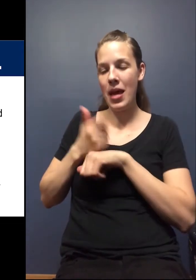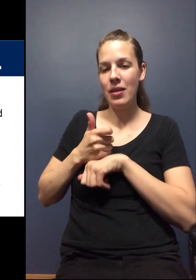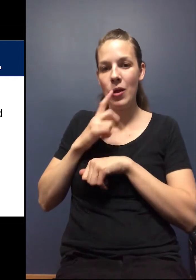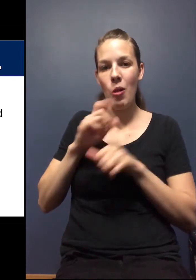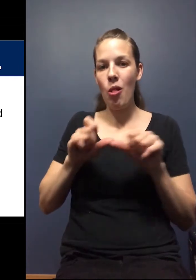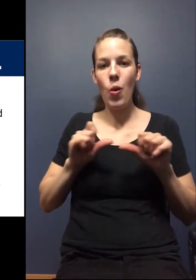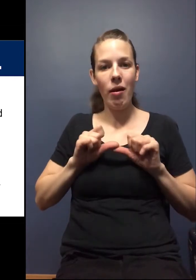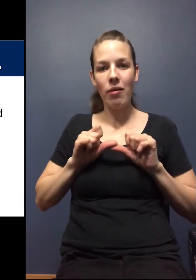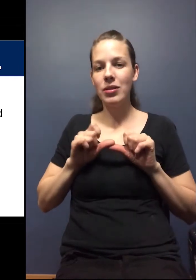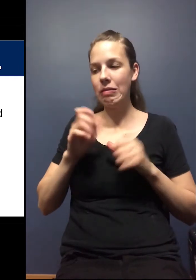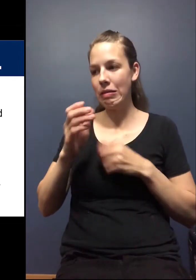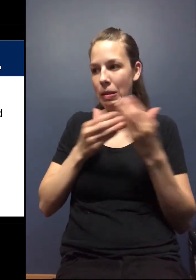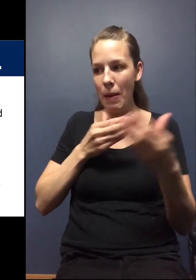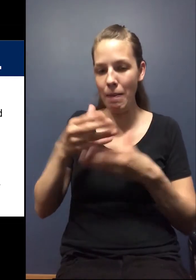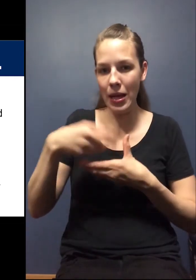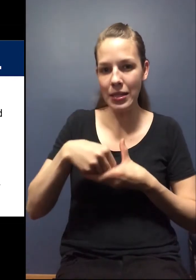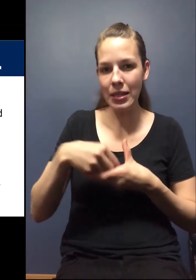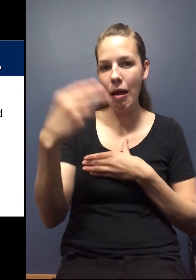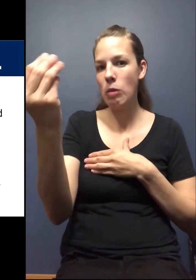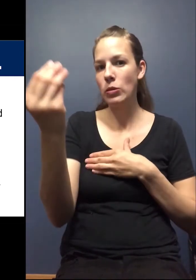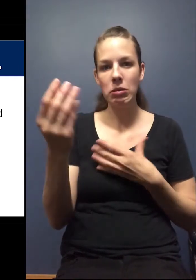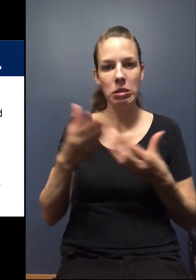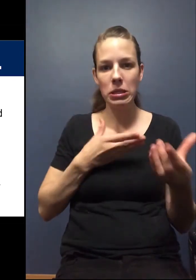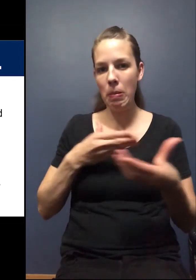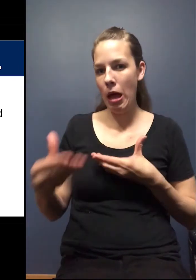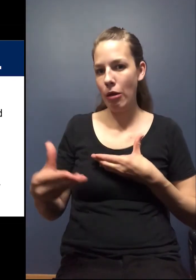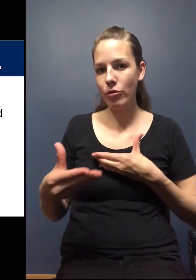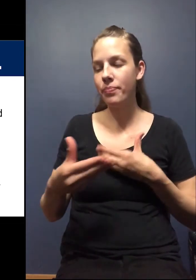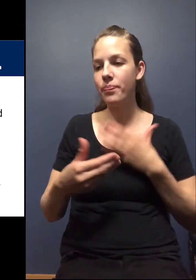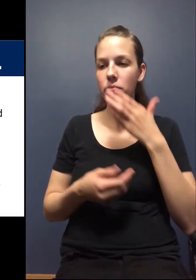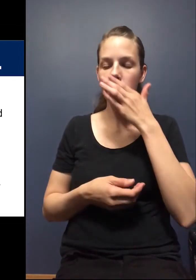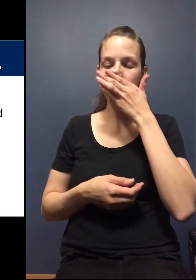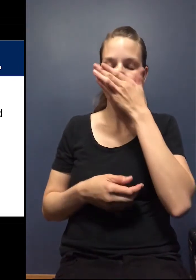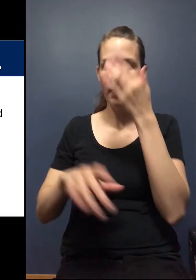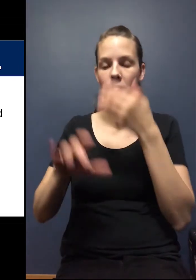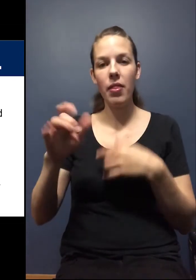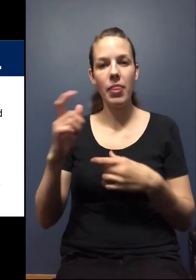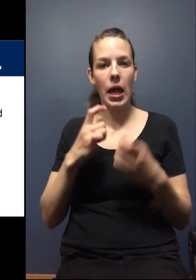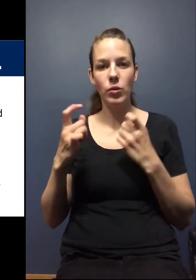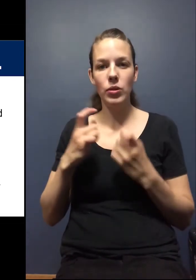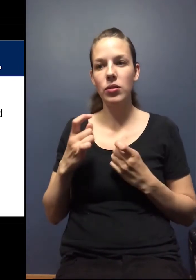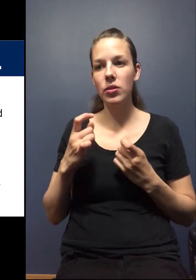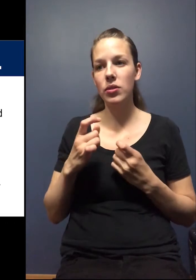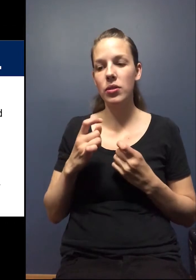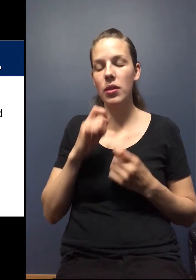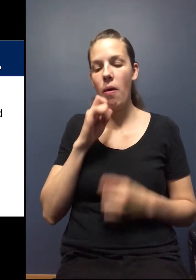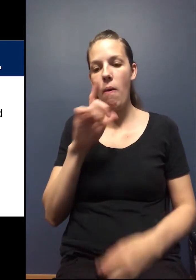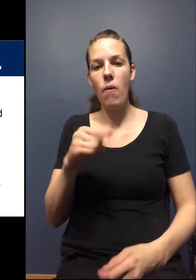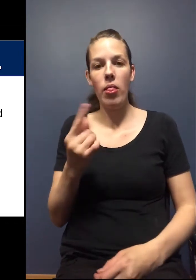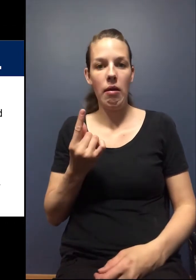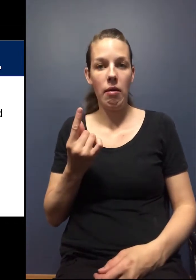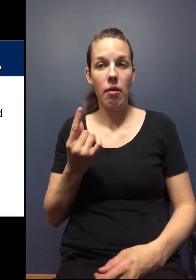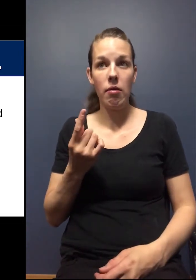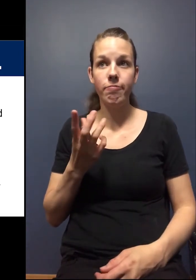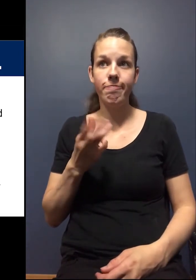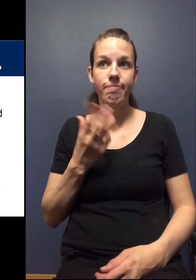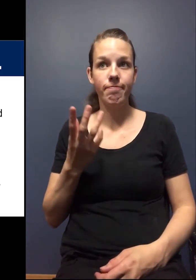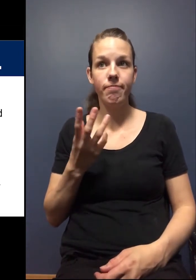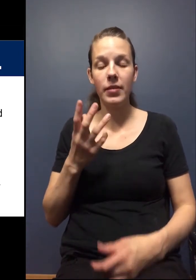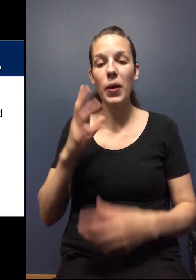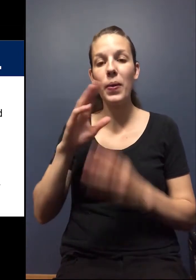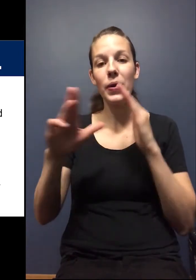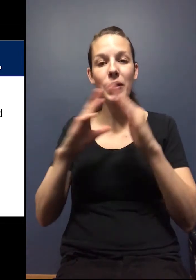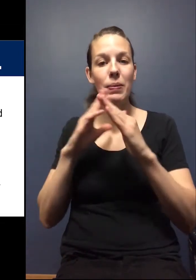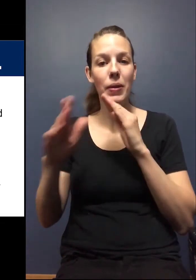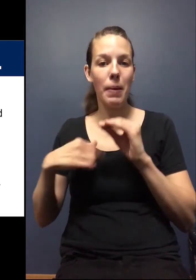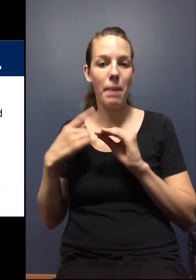location. So it doesn't matter if it's inside or outside. Um, we were getting that question, not only from our, um, from